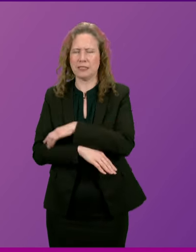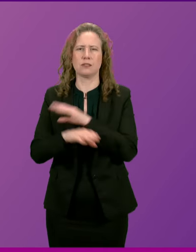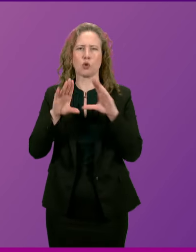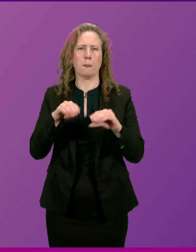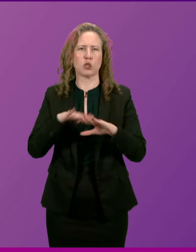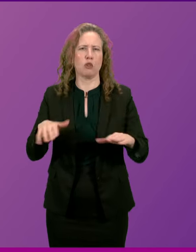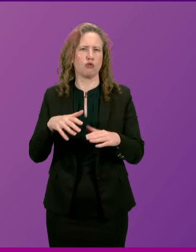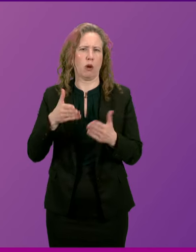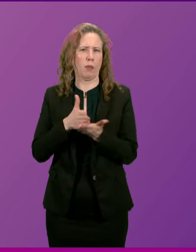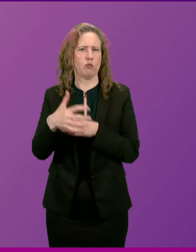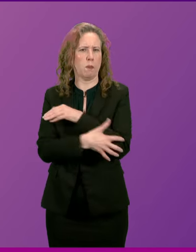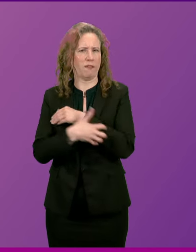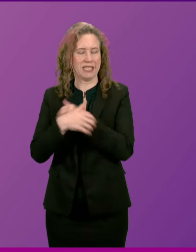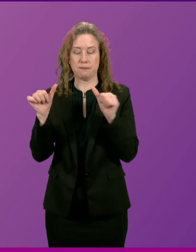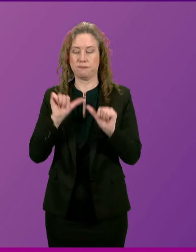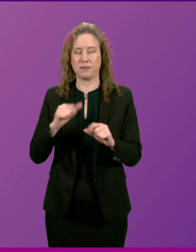poverty. Kevin Stewart.